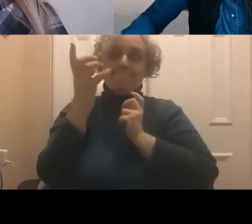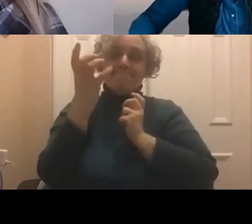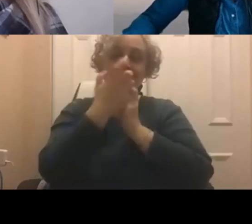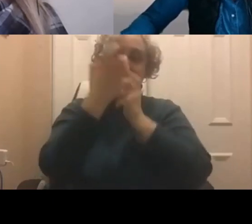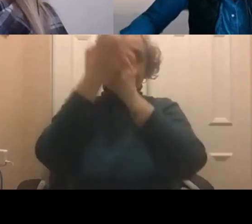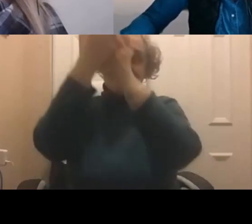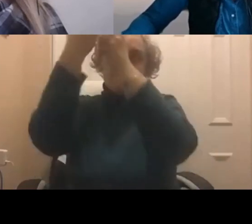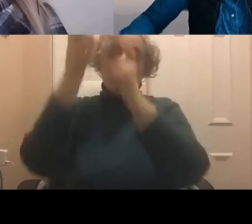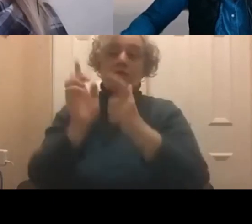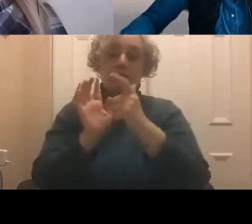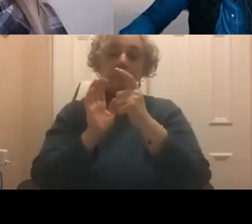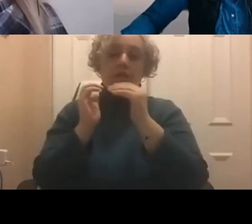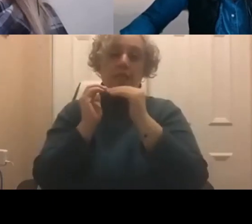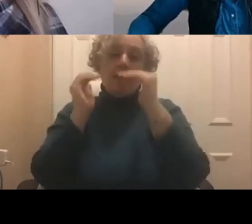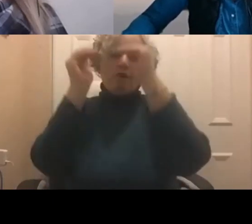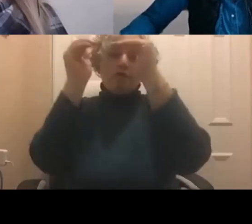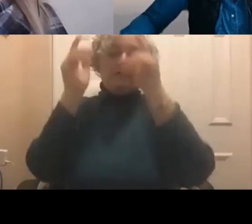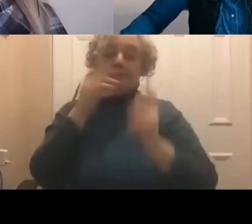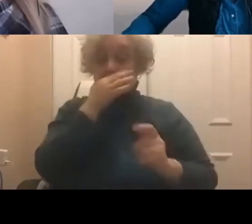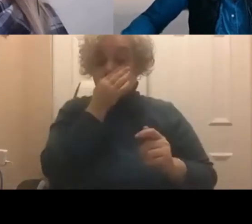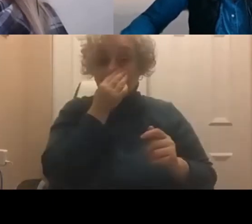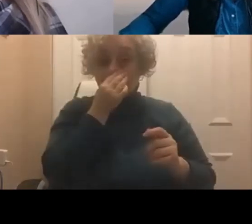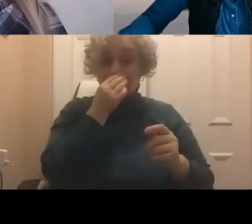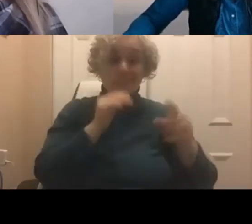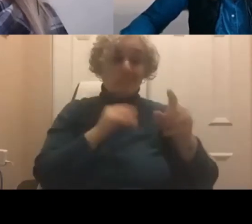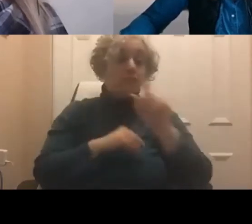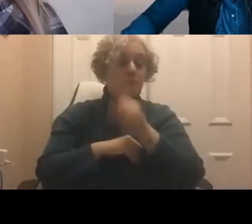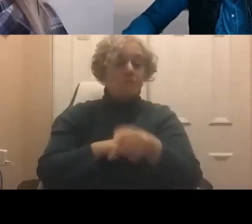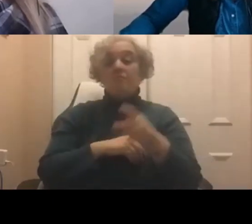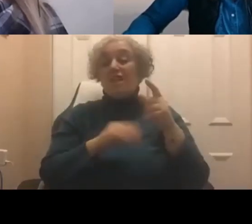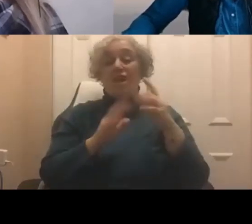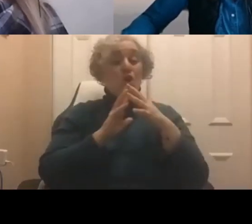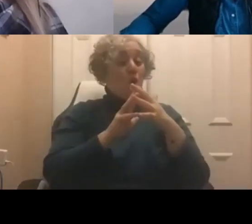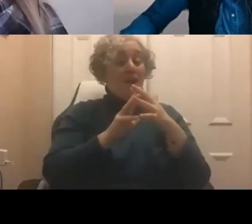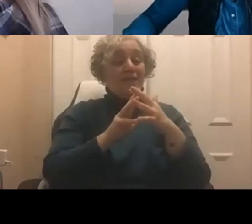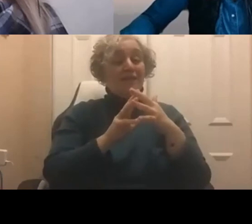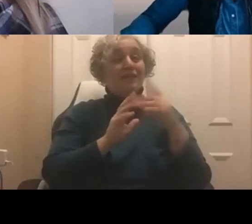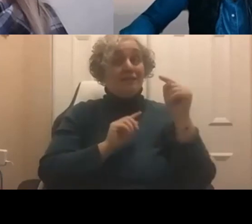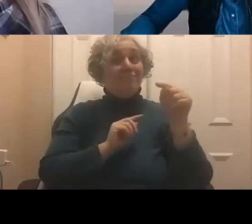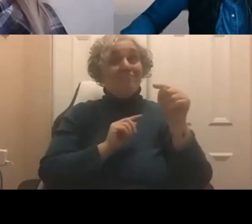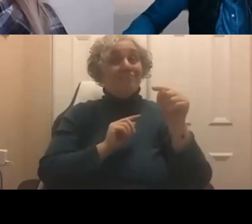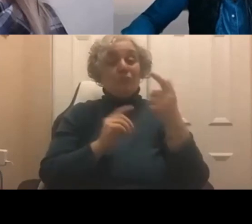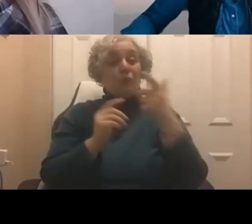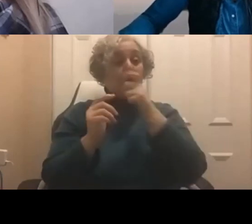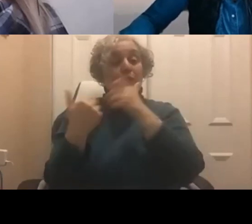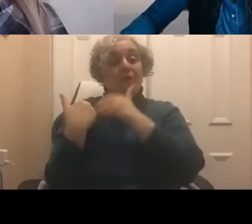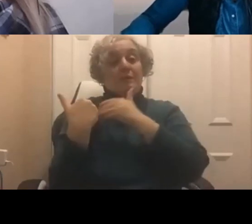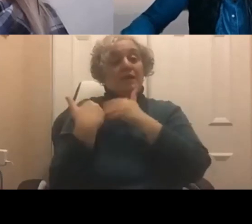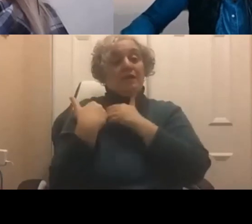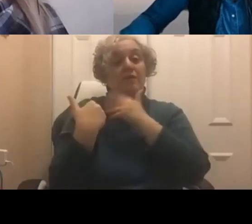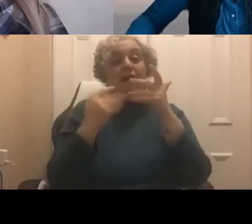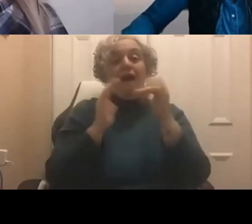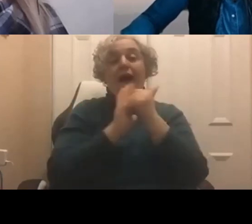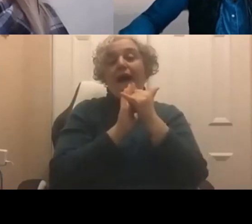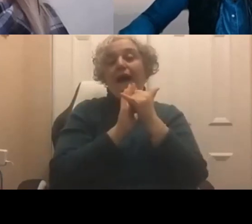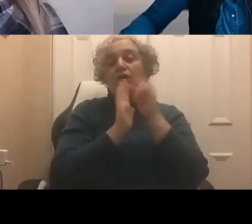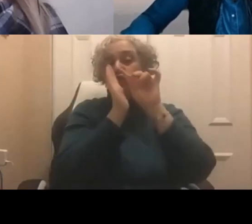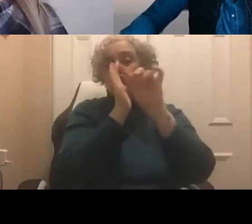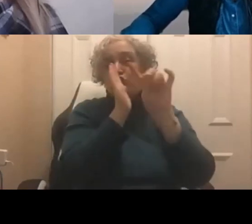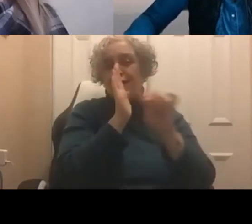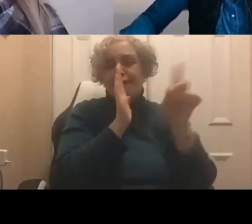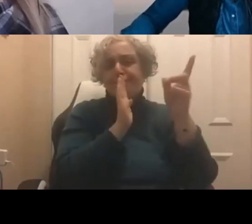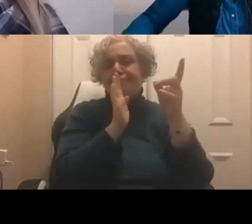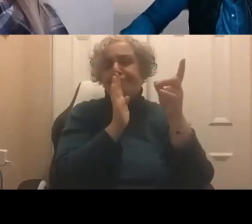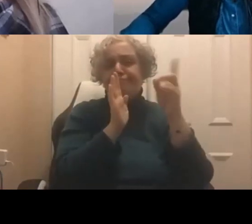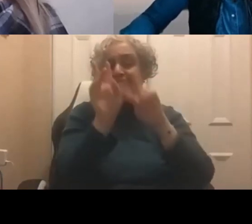there's been lack of accountability for in the US certainly is, how do you procure different types of tech? Now, understanding big